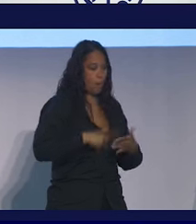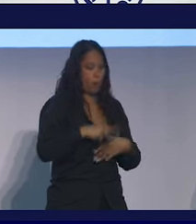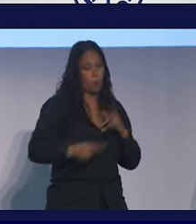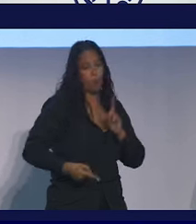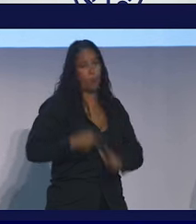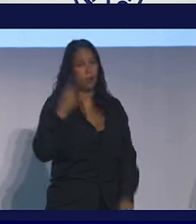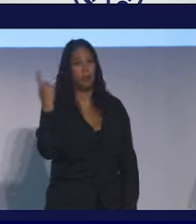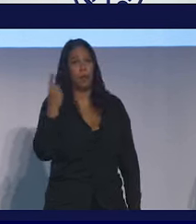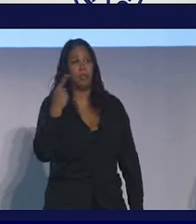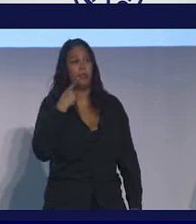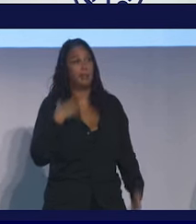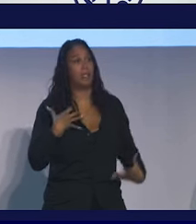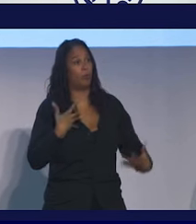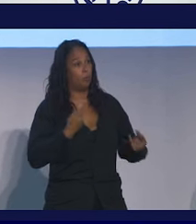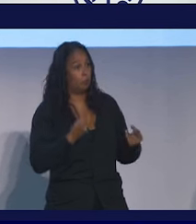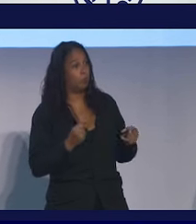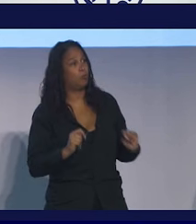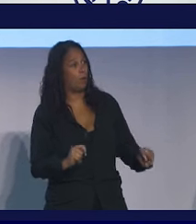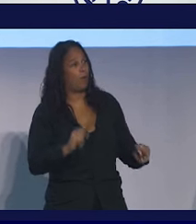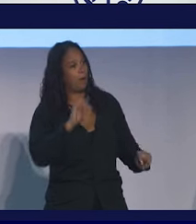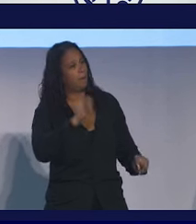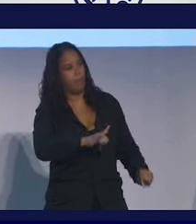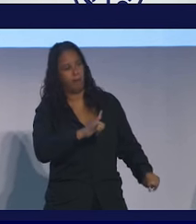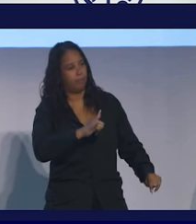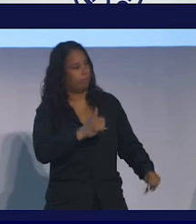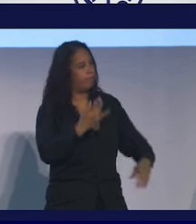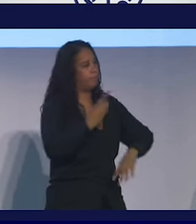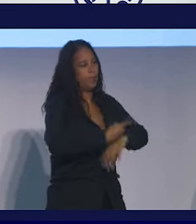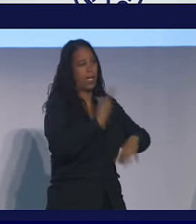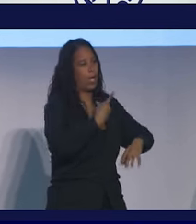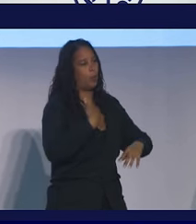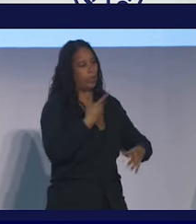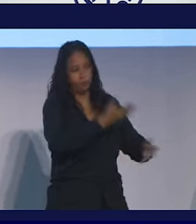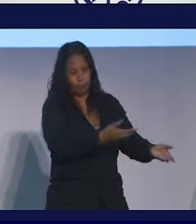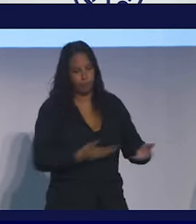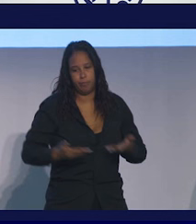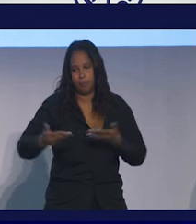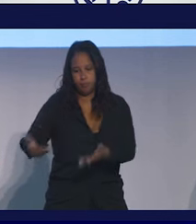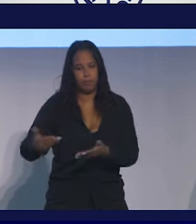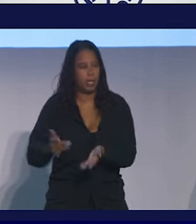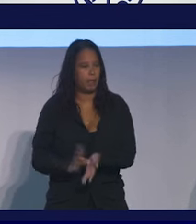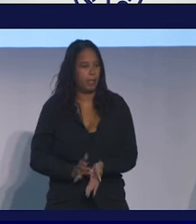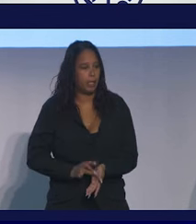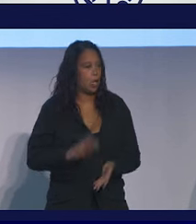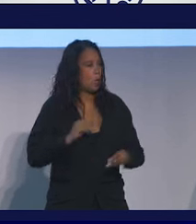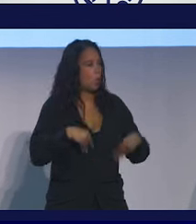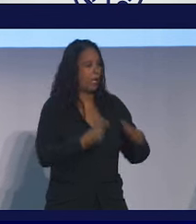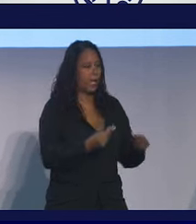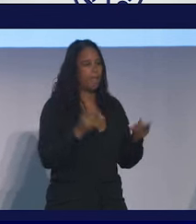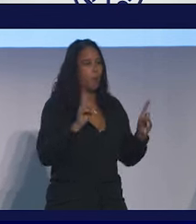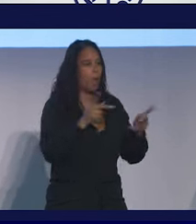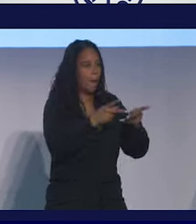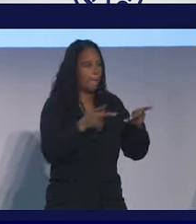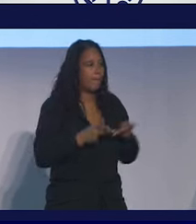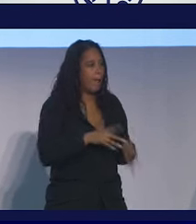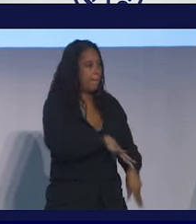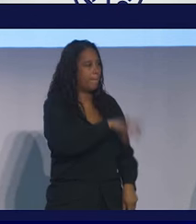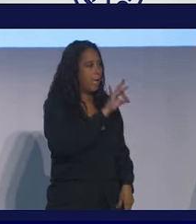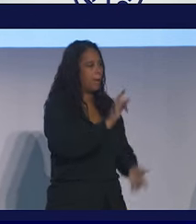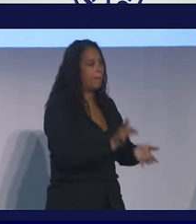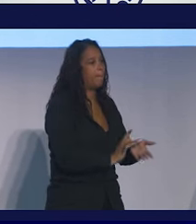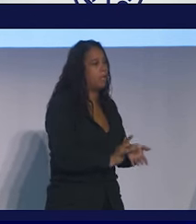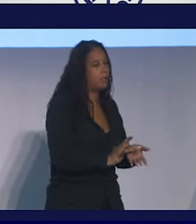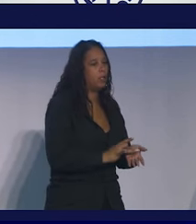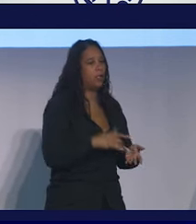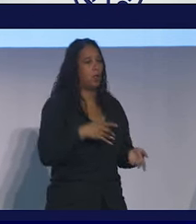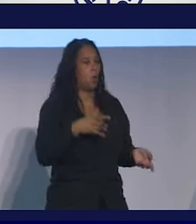something I would like to try that very day we get them that med in their arm. We get the pharmacy to deliver it. We get the paramedic to get